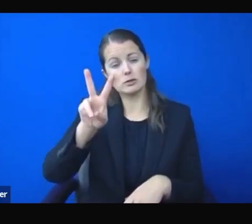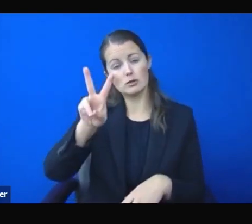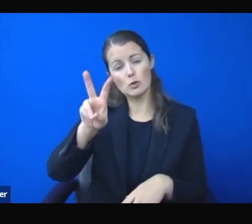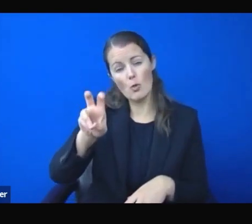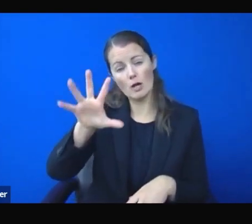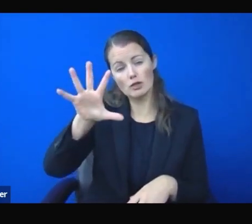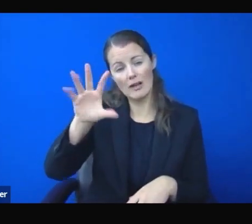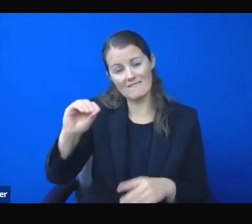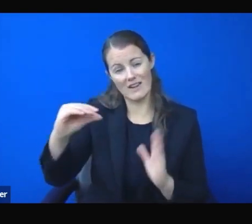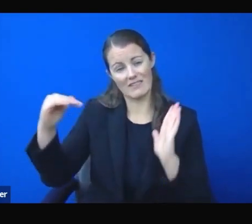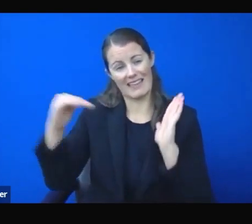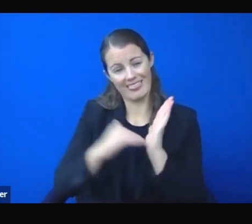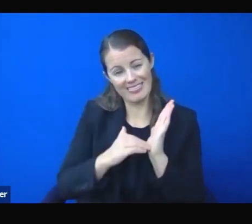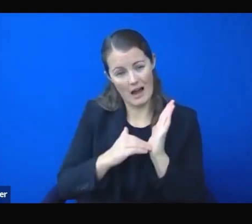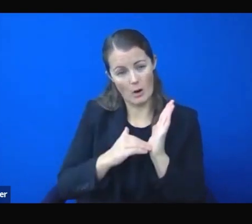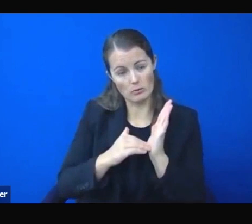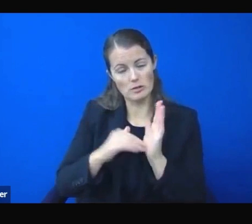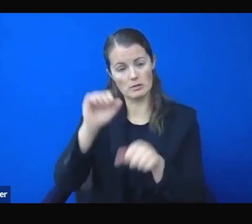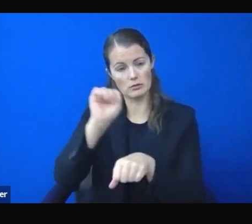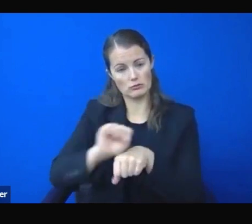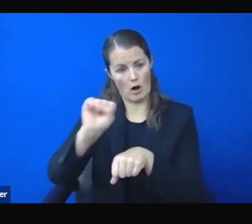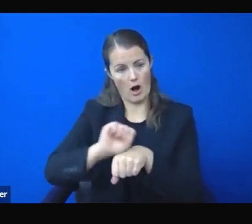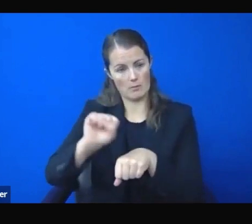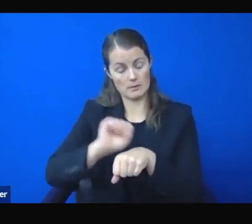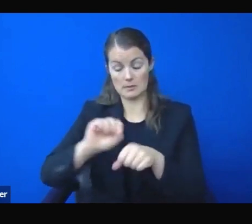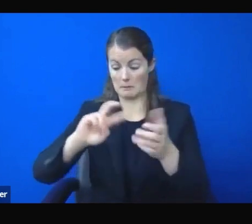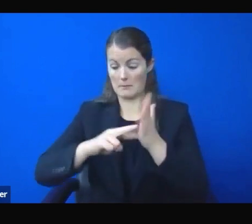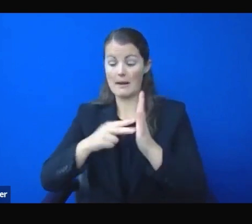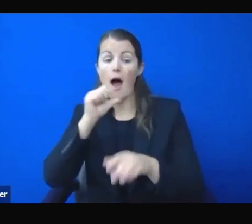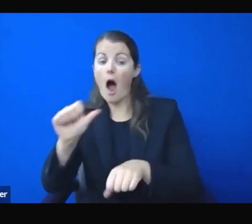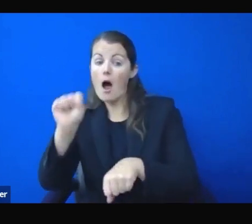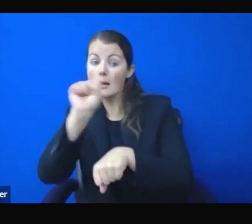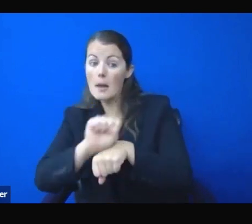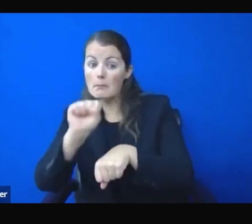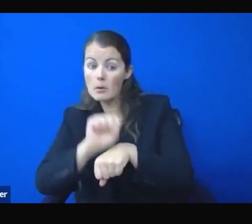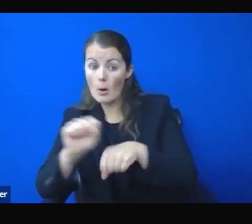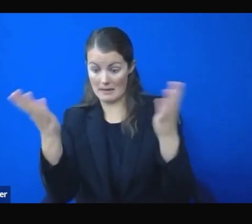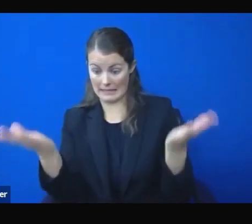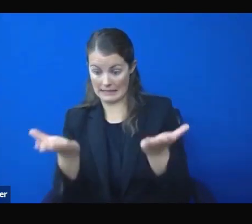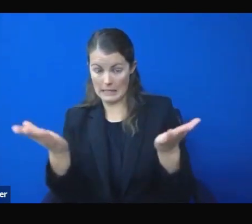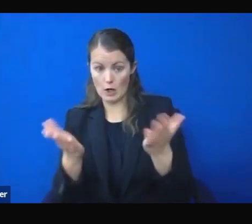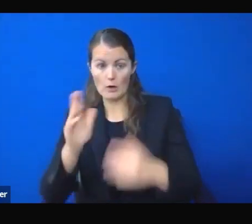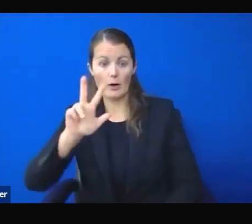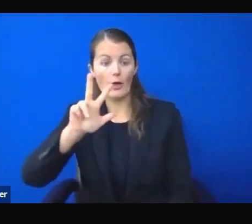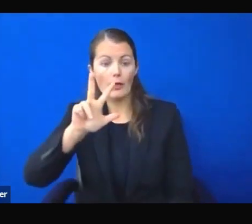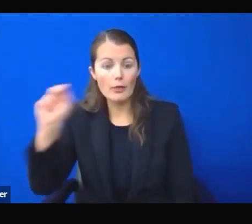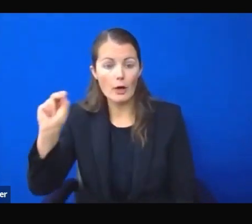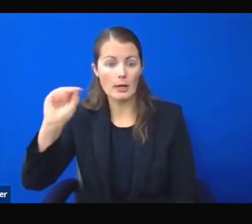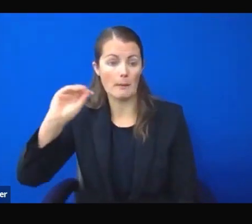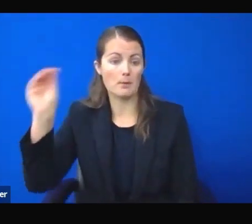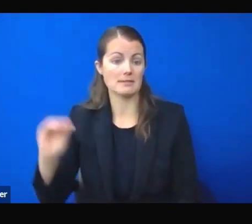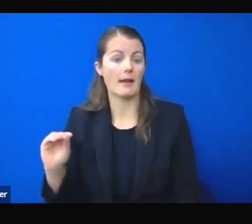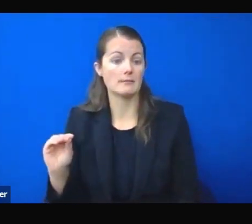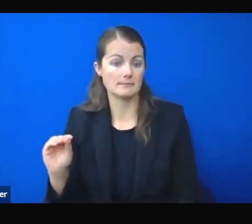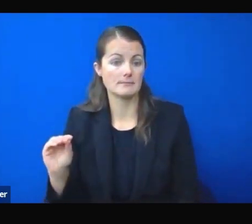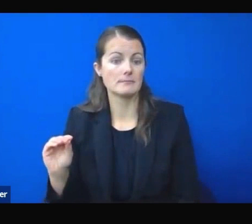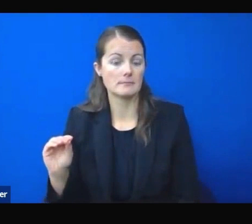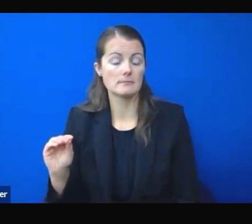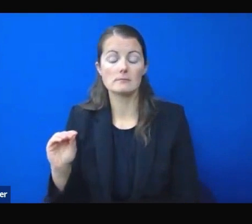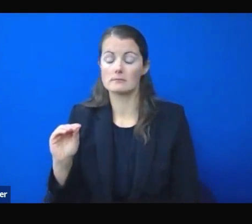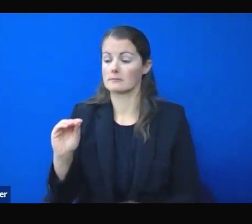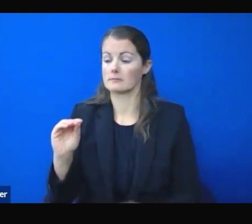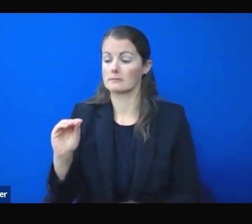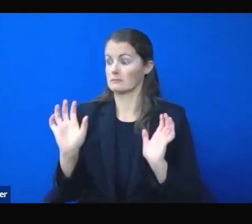.1%, the highest level ever reported by any state in modern history. For reference, during the Great